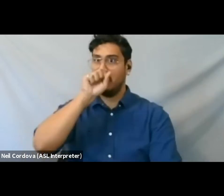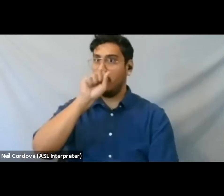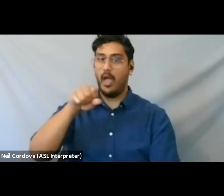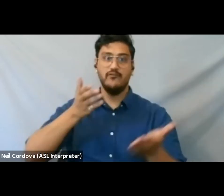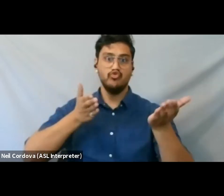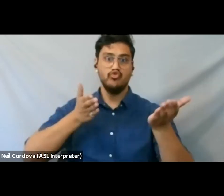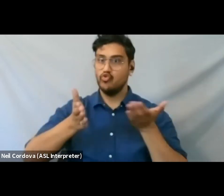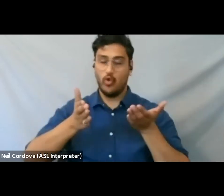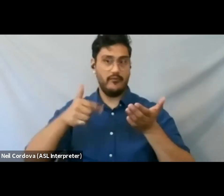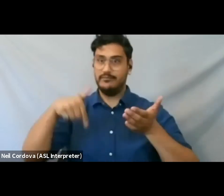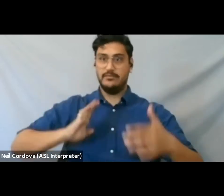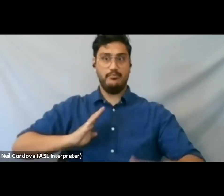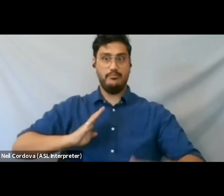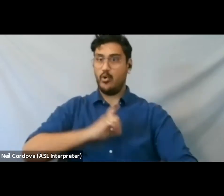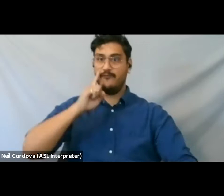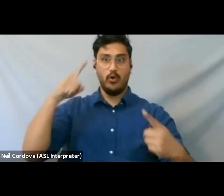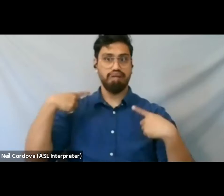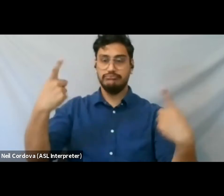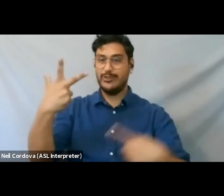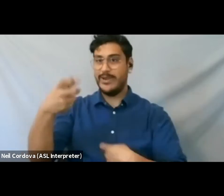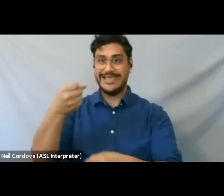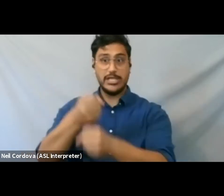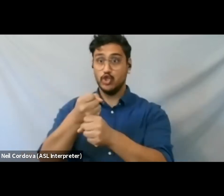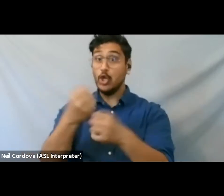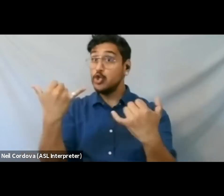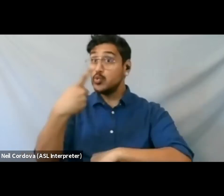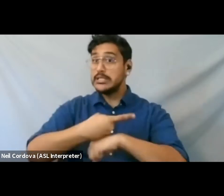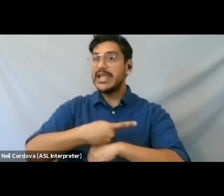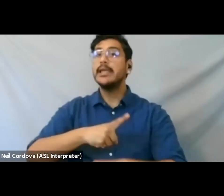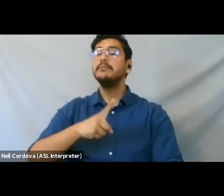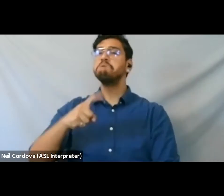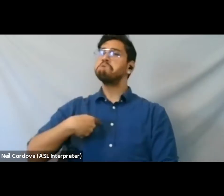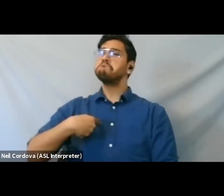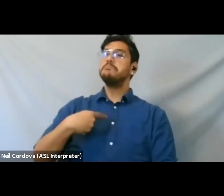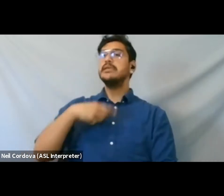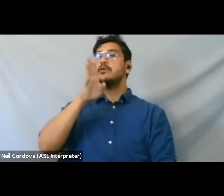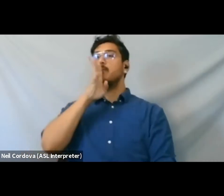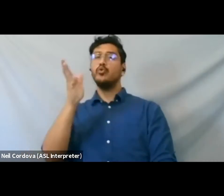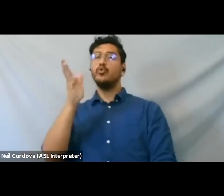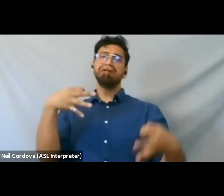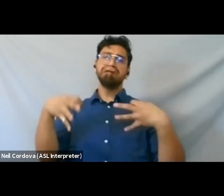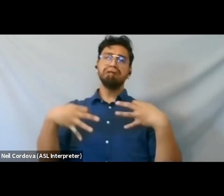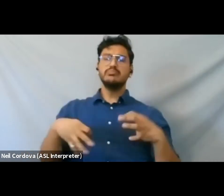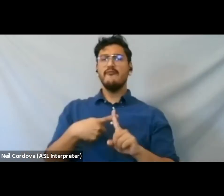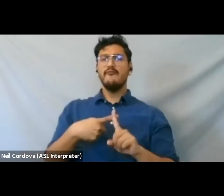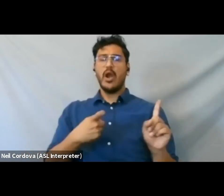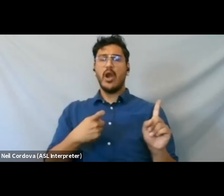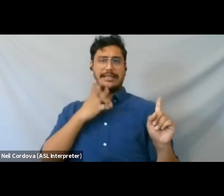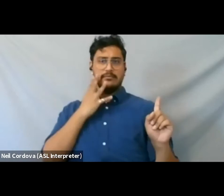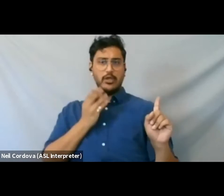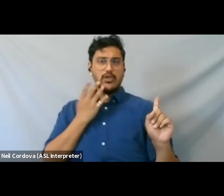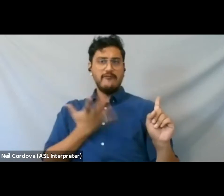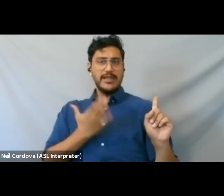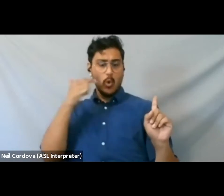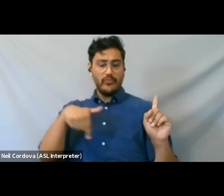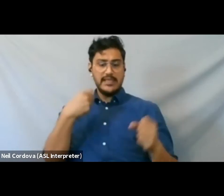years. Today, however, I speak primarily from the lens of someone who has had the great fortune of knowing this year's